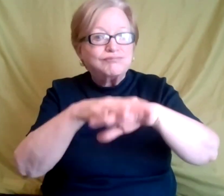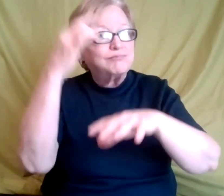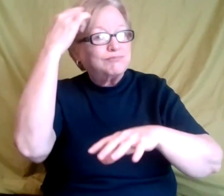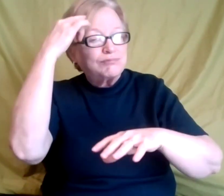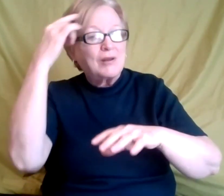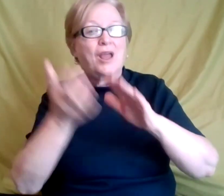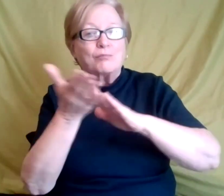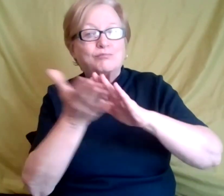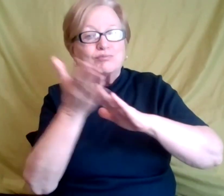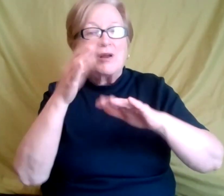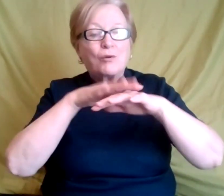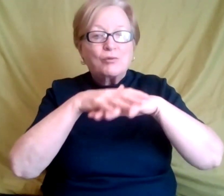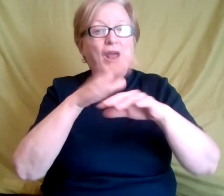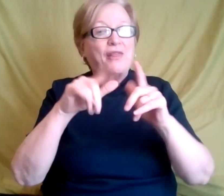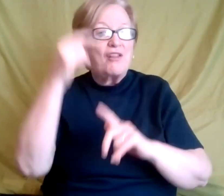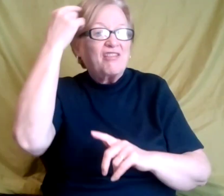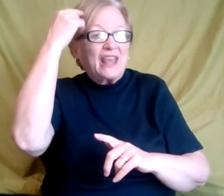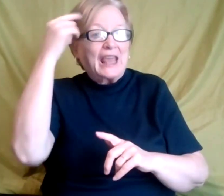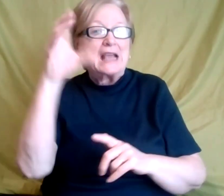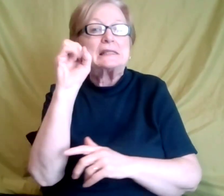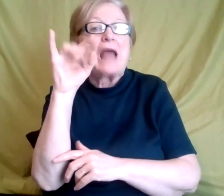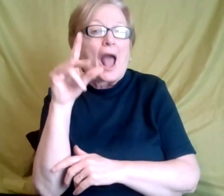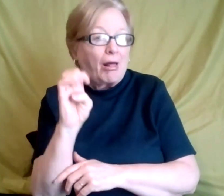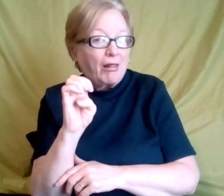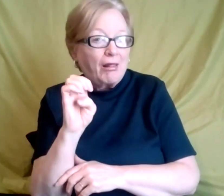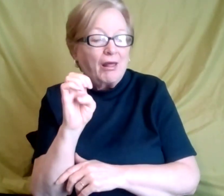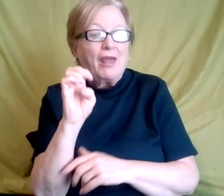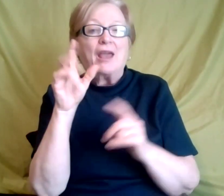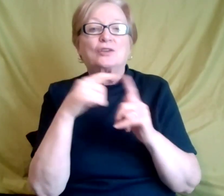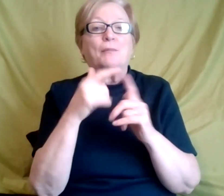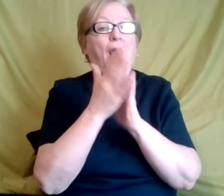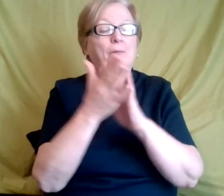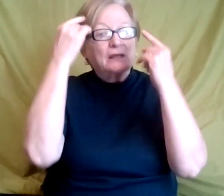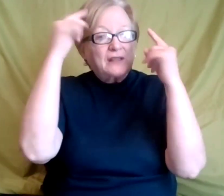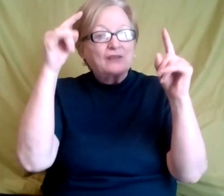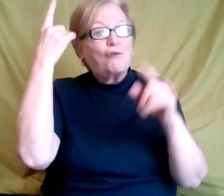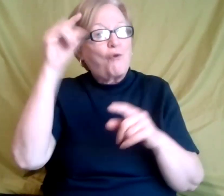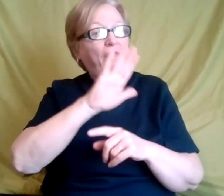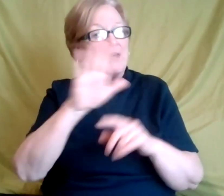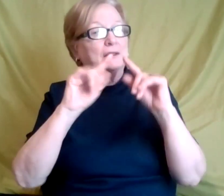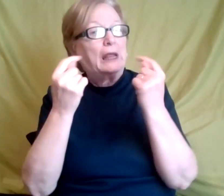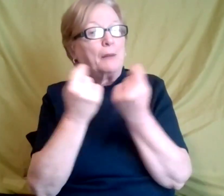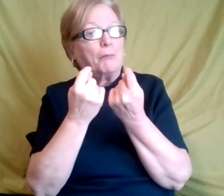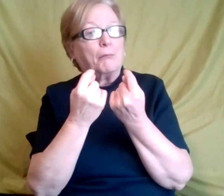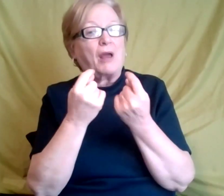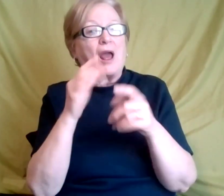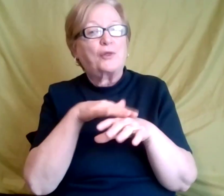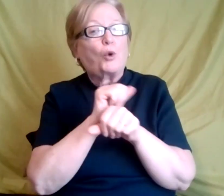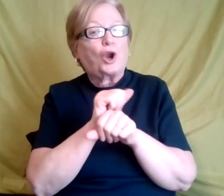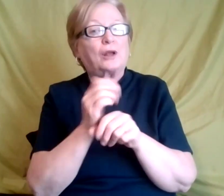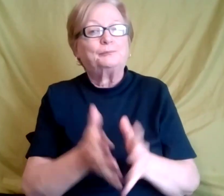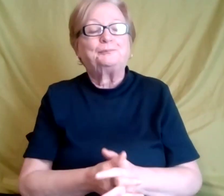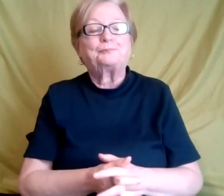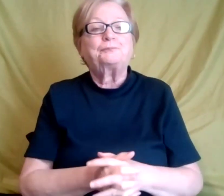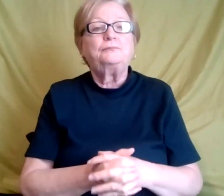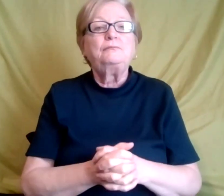style and things like that. And to be successful on the team. So I hope that helps. Yes, yes, yes. And